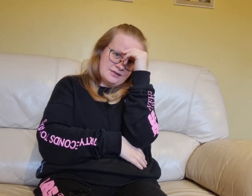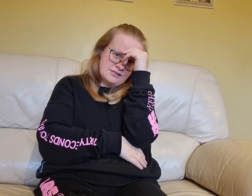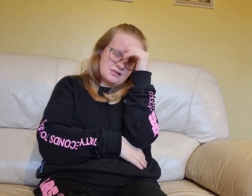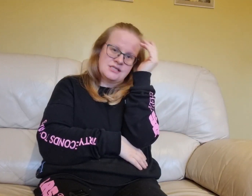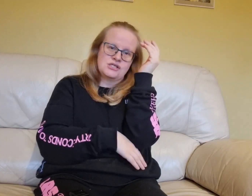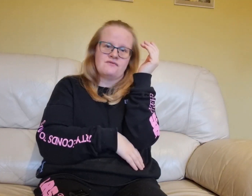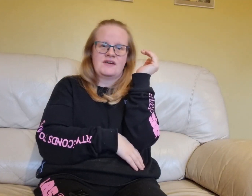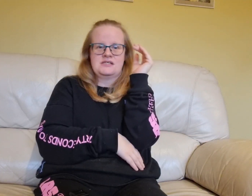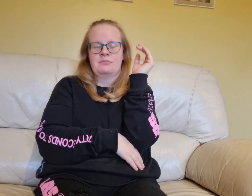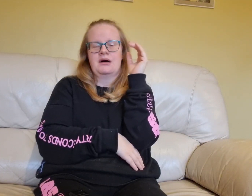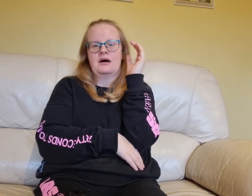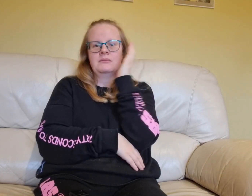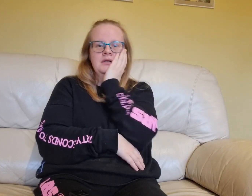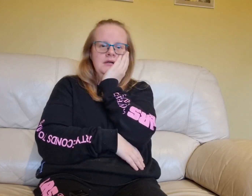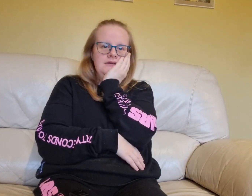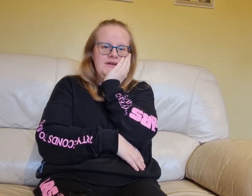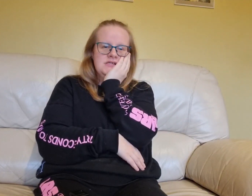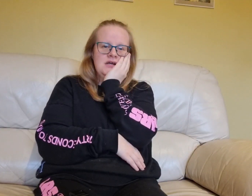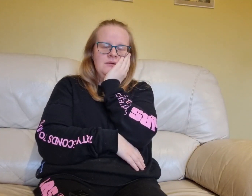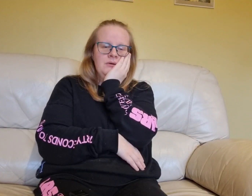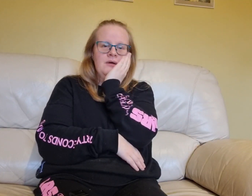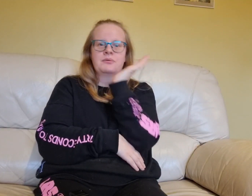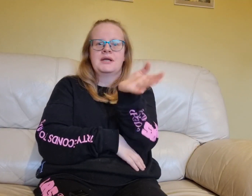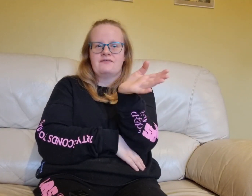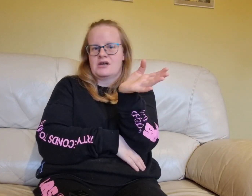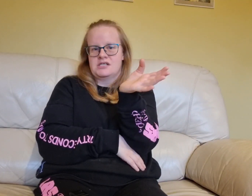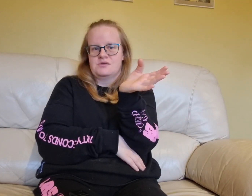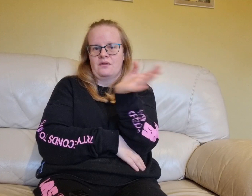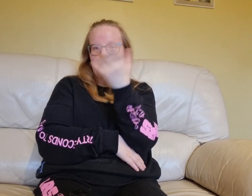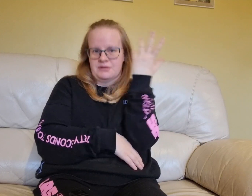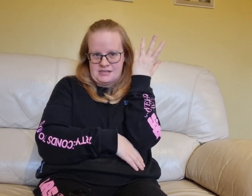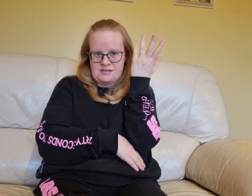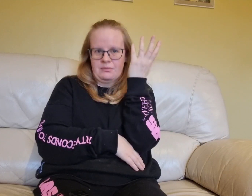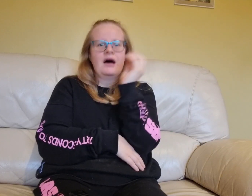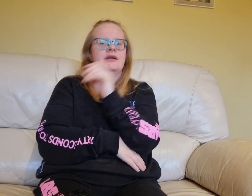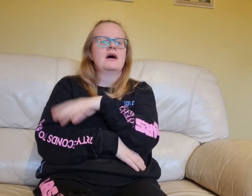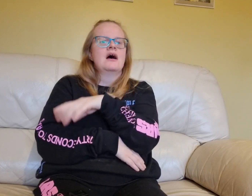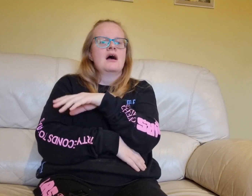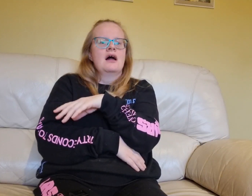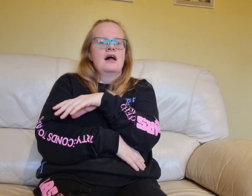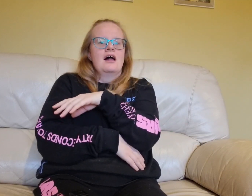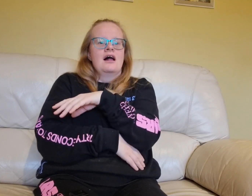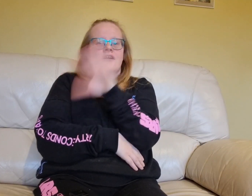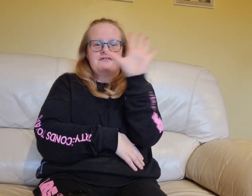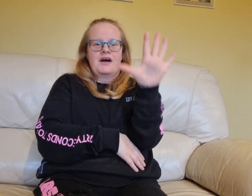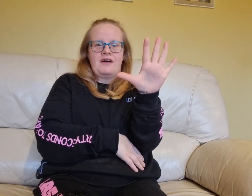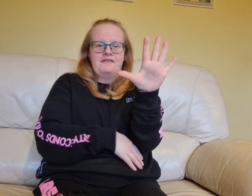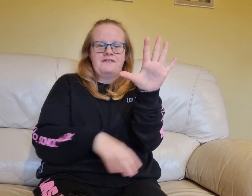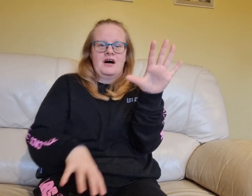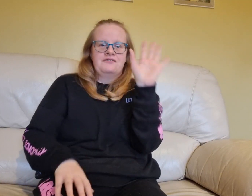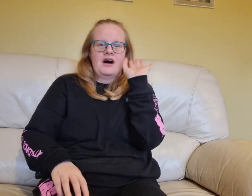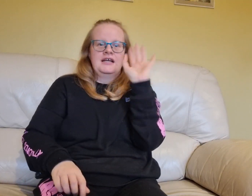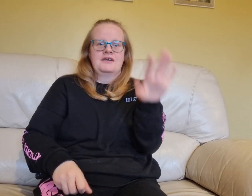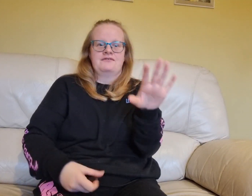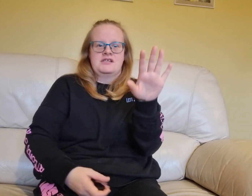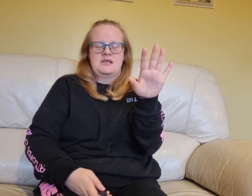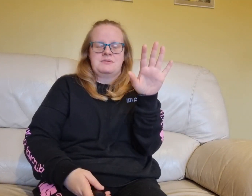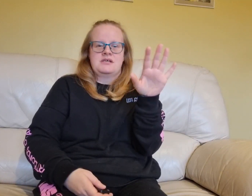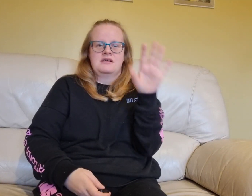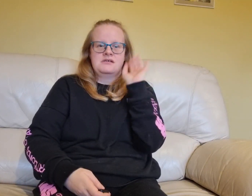X, it's just face and palm, face and palm, but we never actually saw that, but it's implied. Five out of five, I love this episode